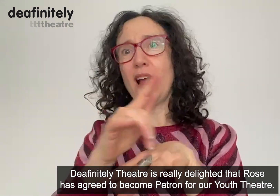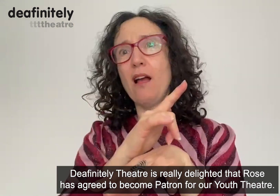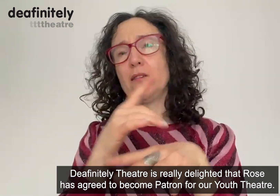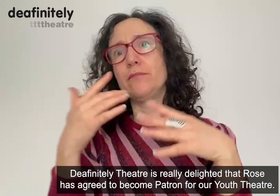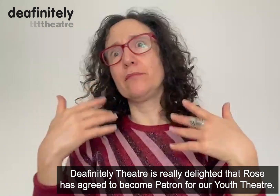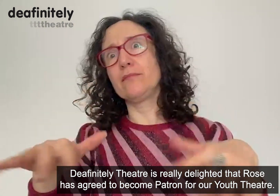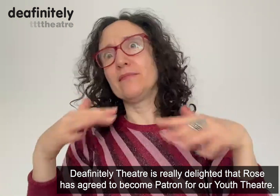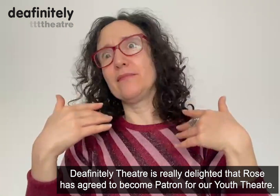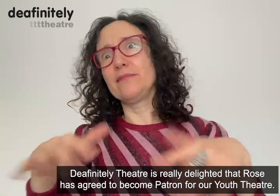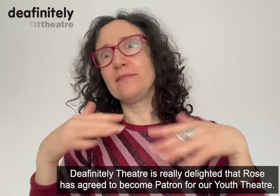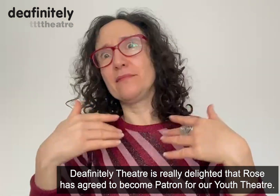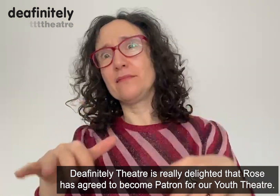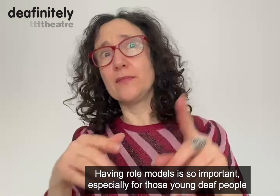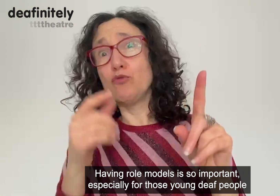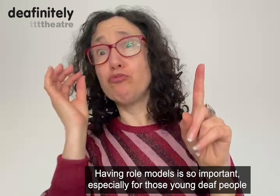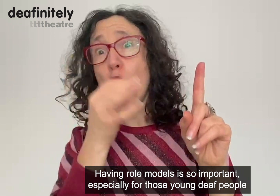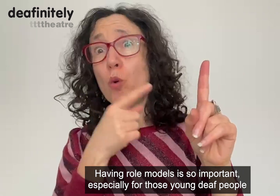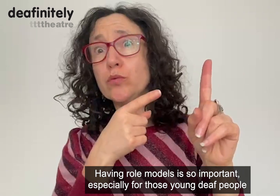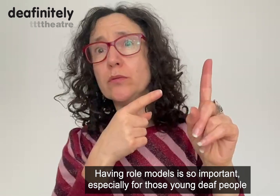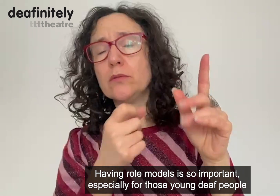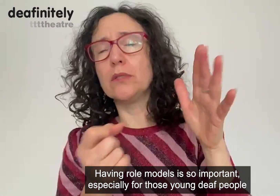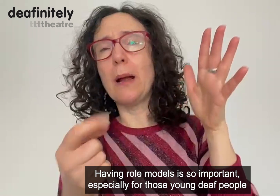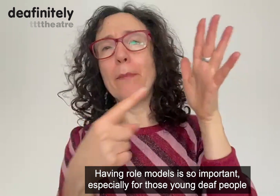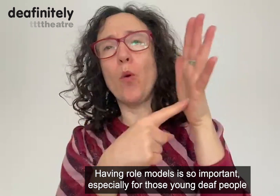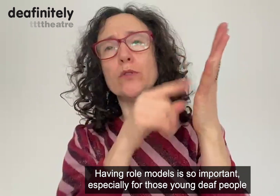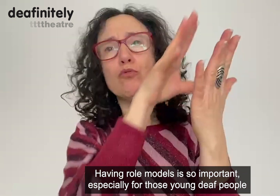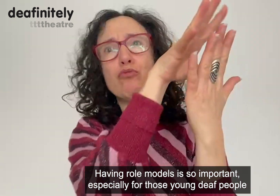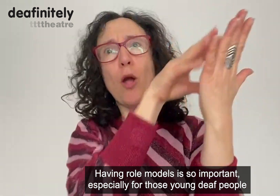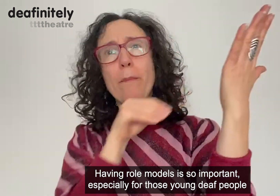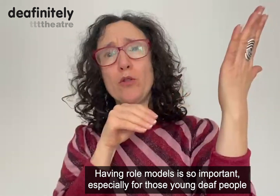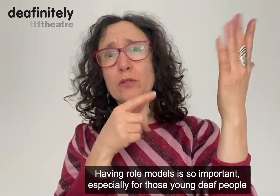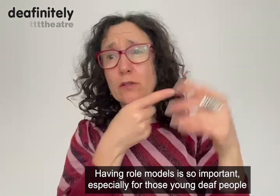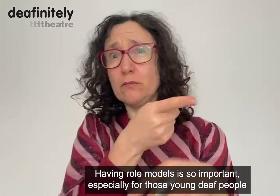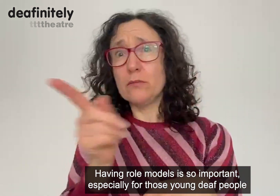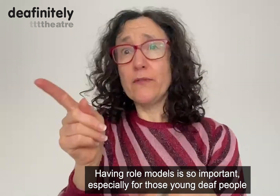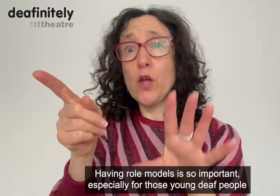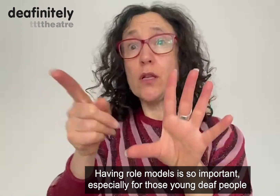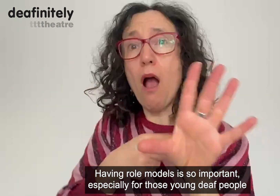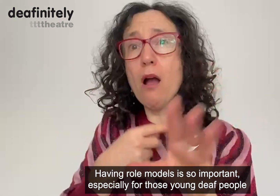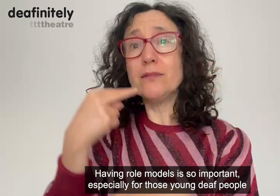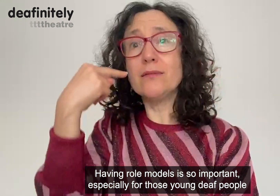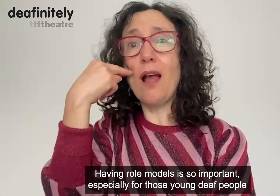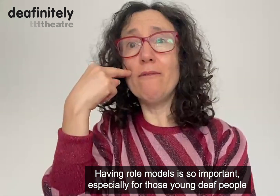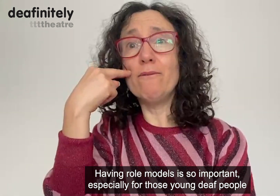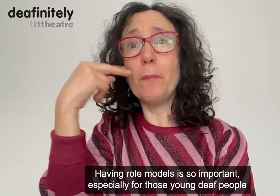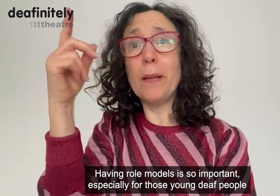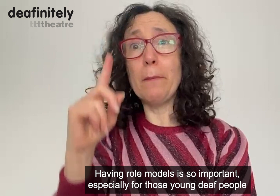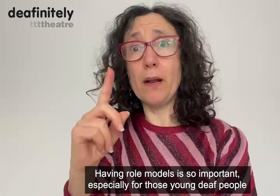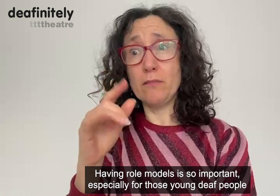Having role models is so important, especially for those young deaf people who may